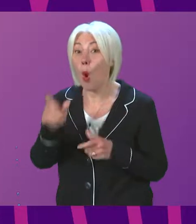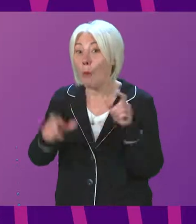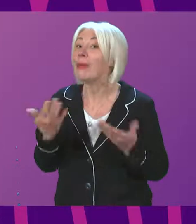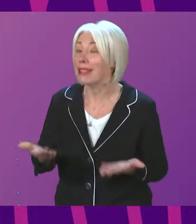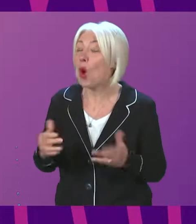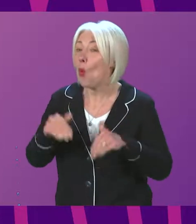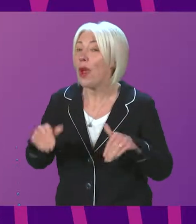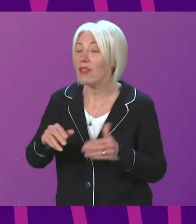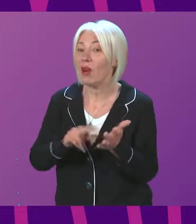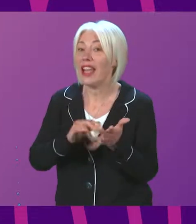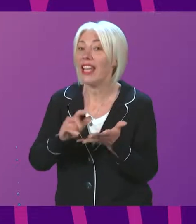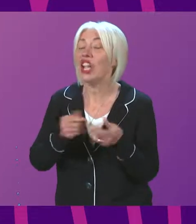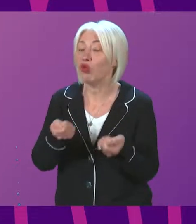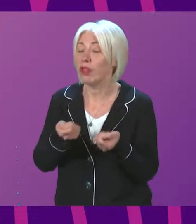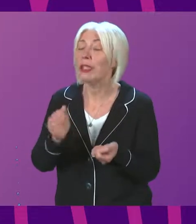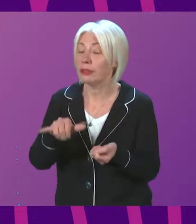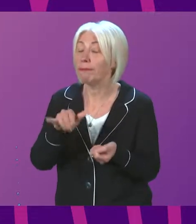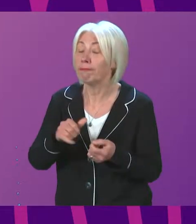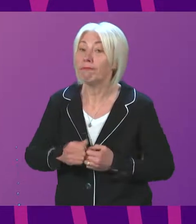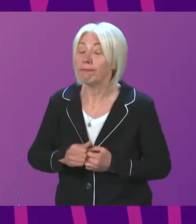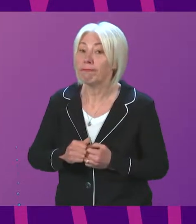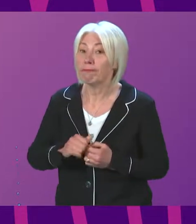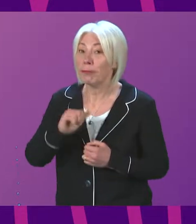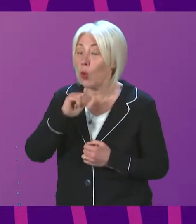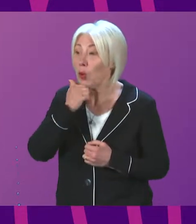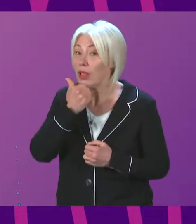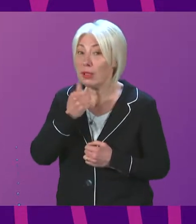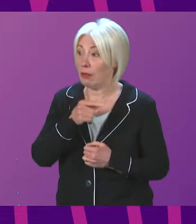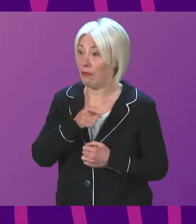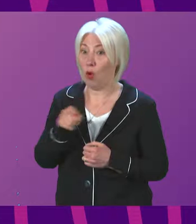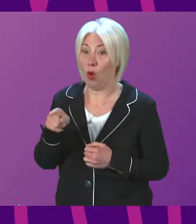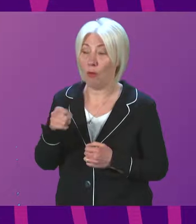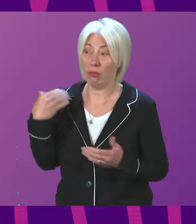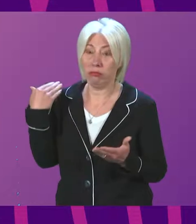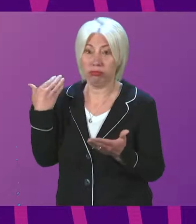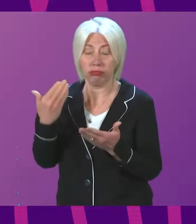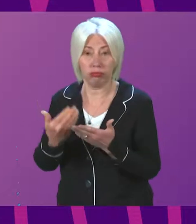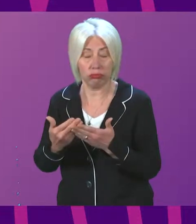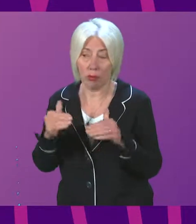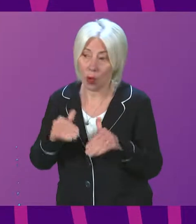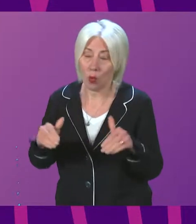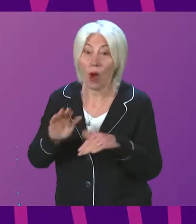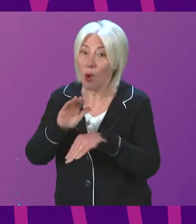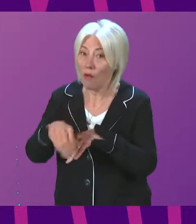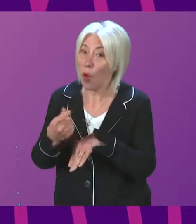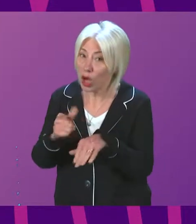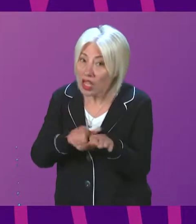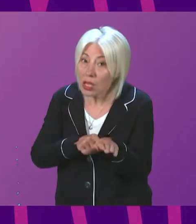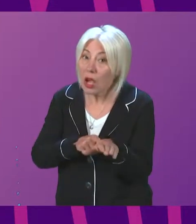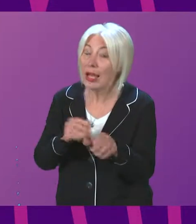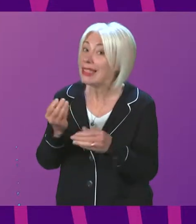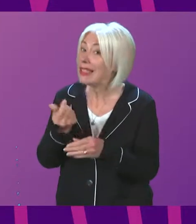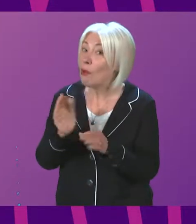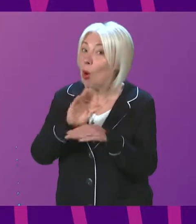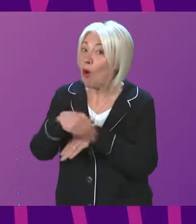NHS treatment. That will be the case for those waiting the longest period of time, including over a year and over two